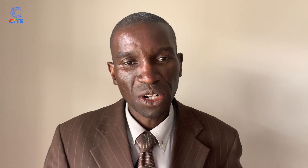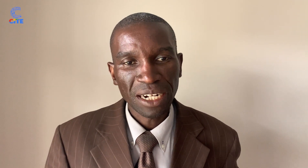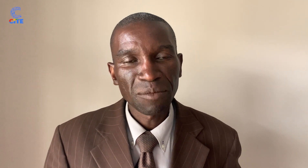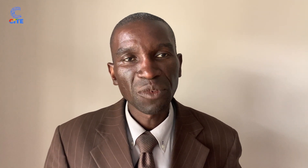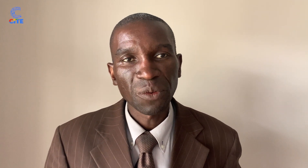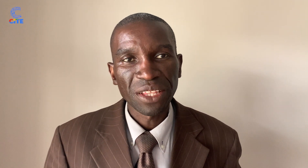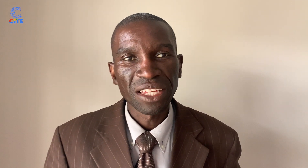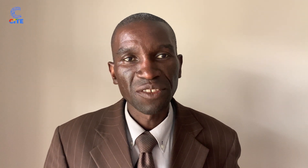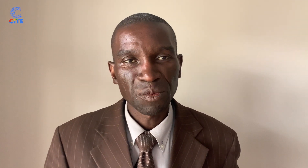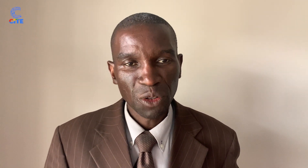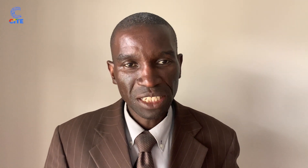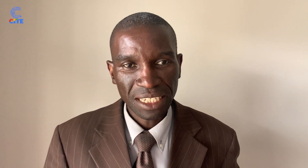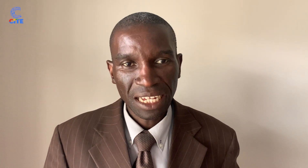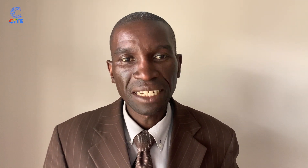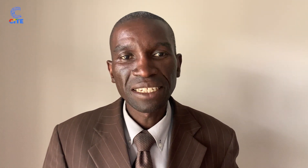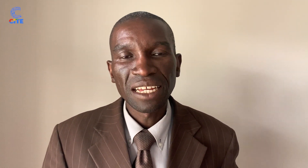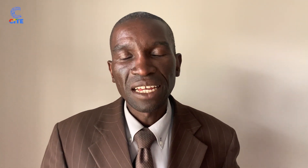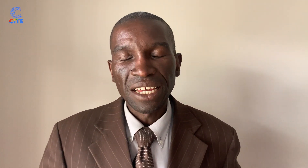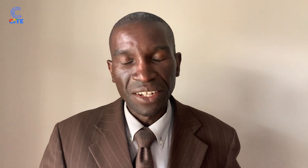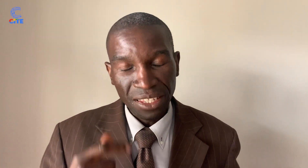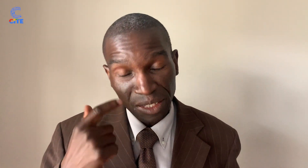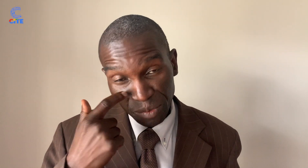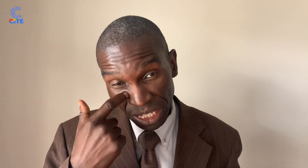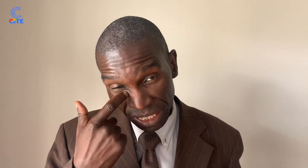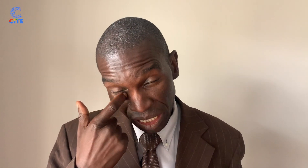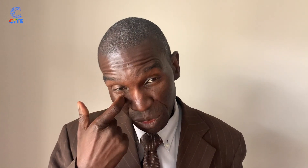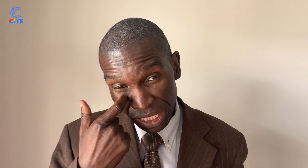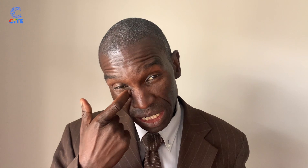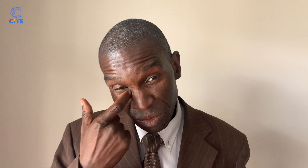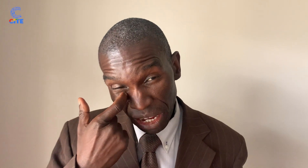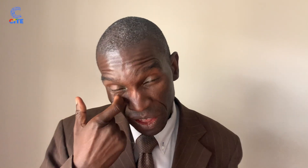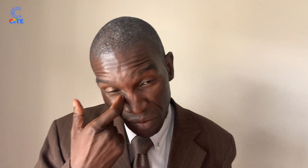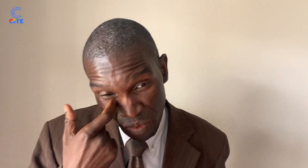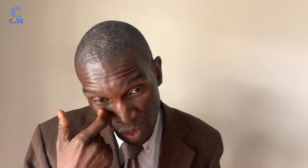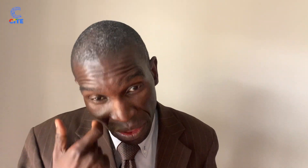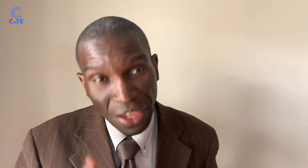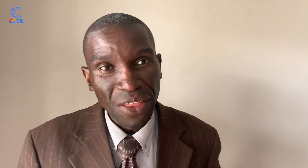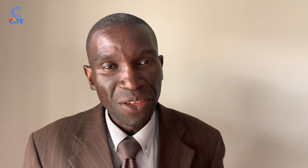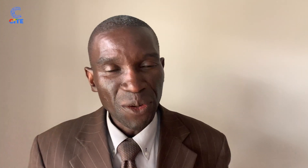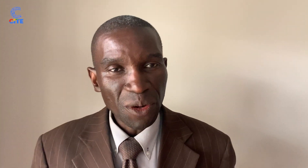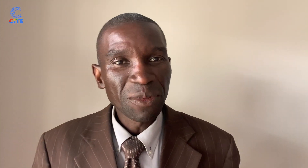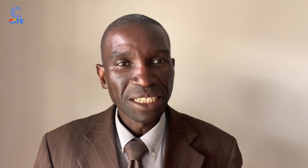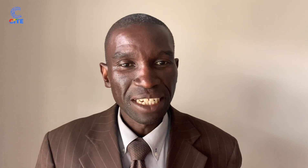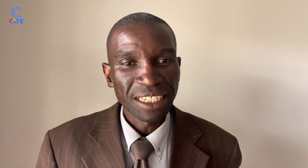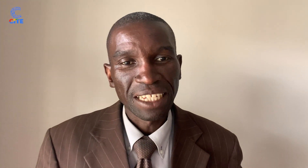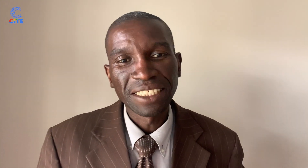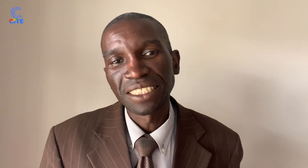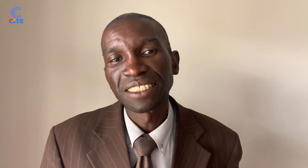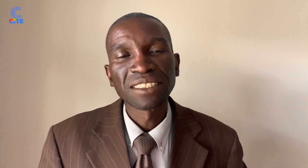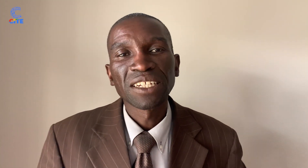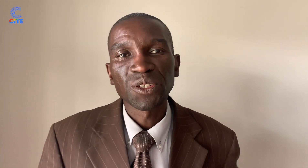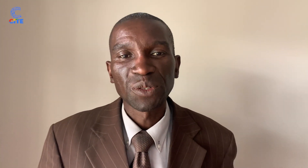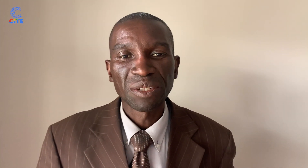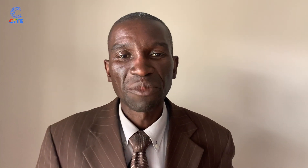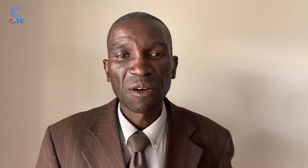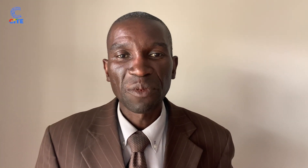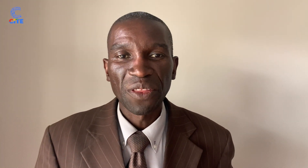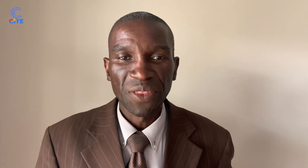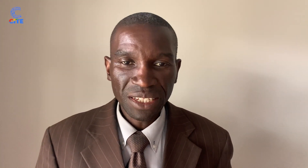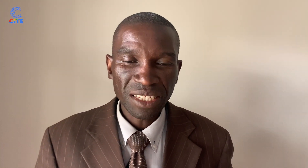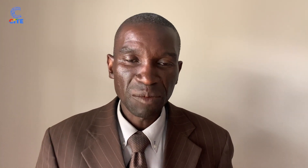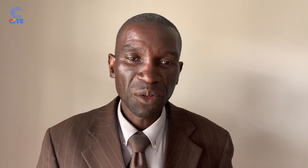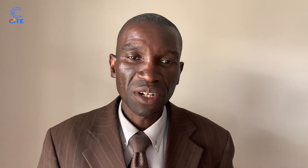tool program where the sponsors are and is being supported by the European delegation to